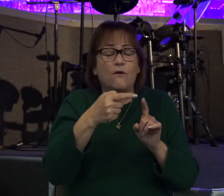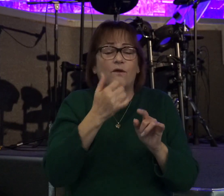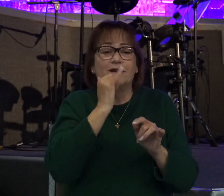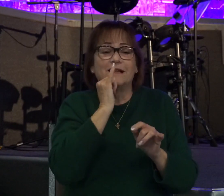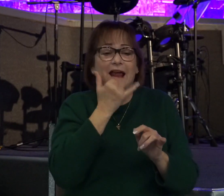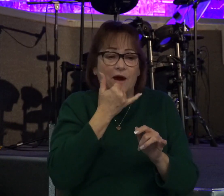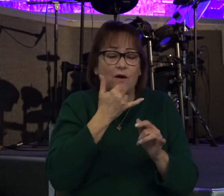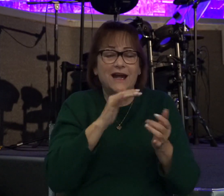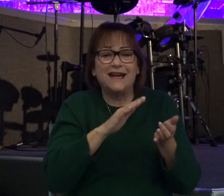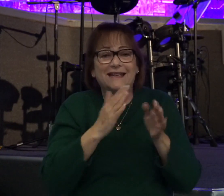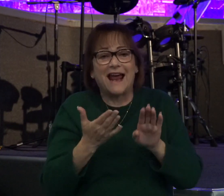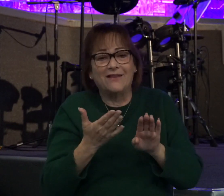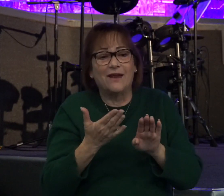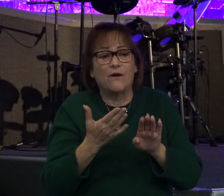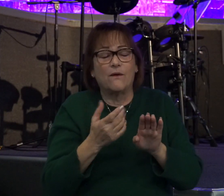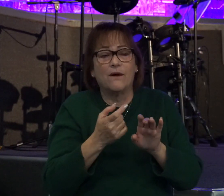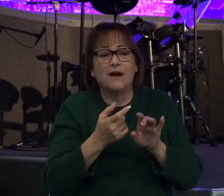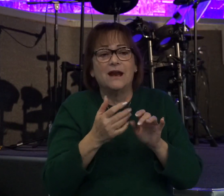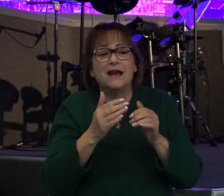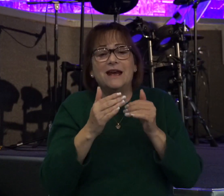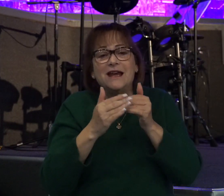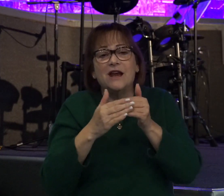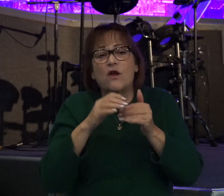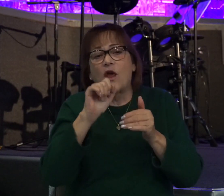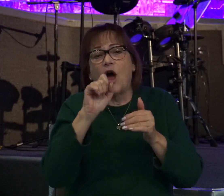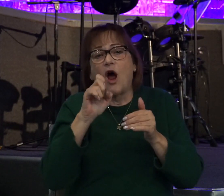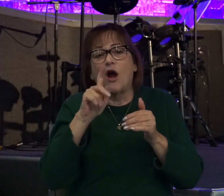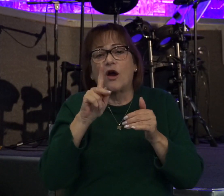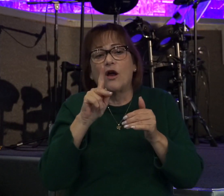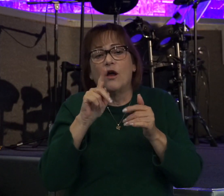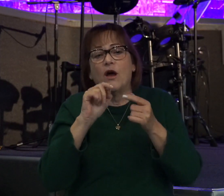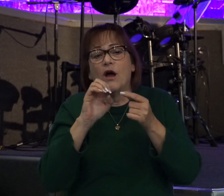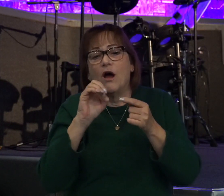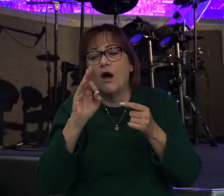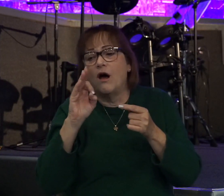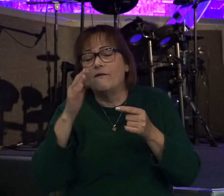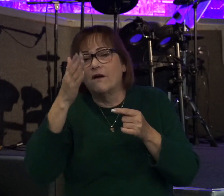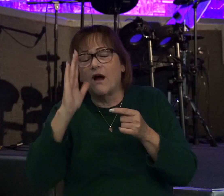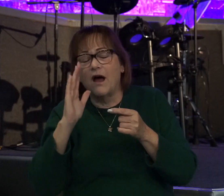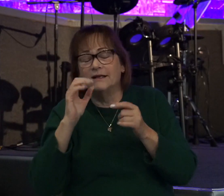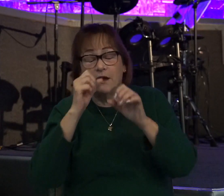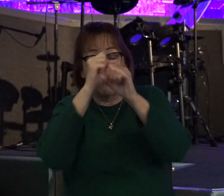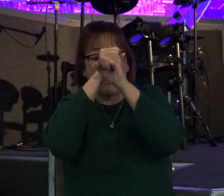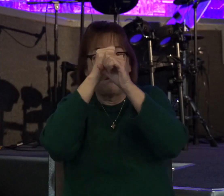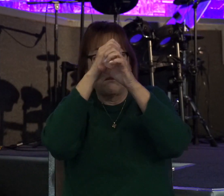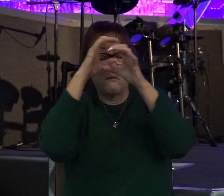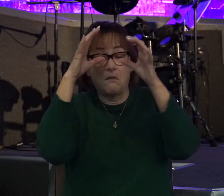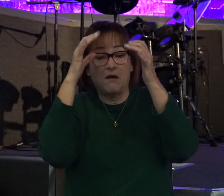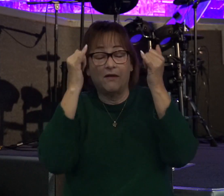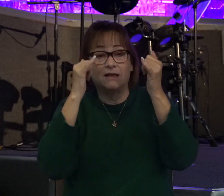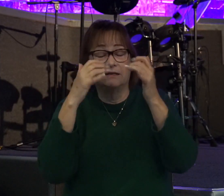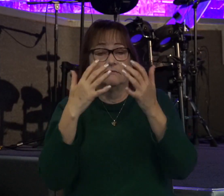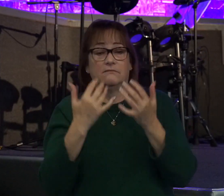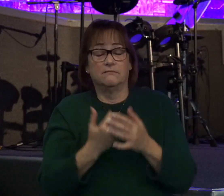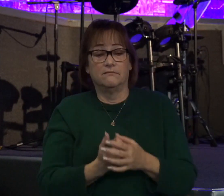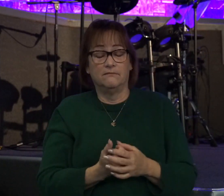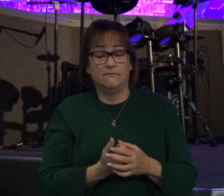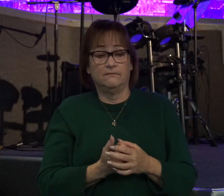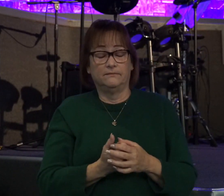he died there by the ark of God. Now, picture this in your mind, this scene right here. The